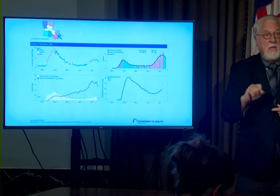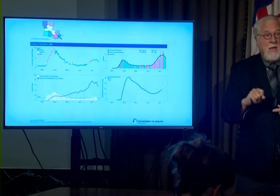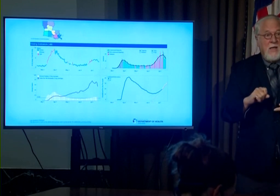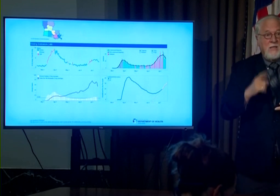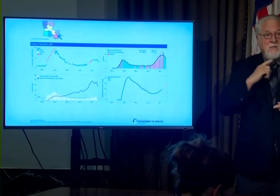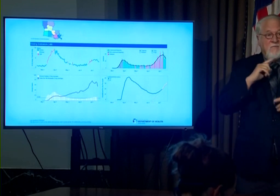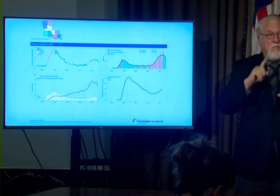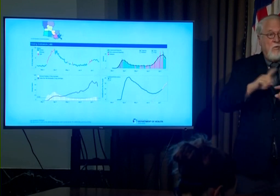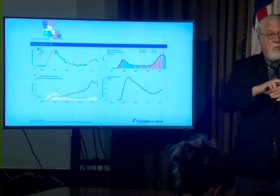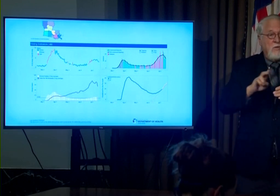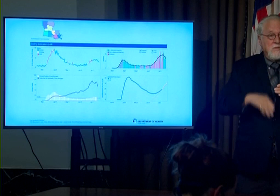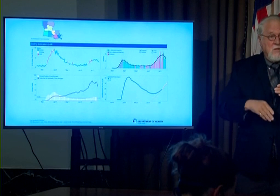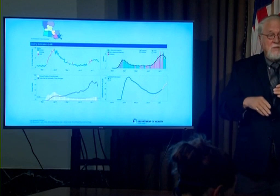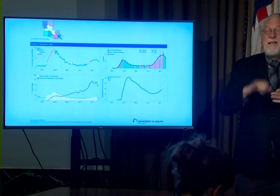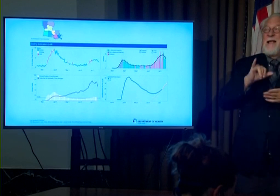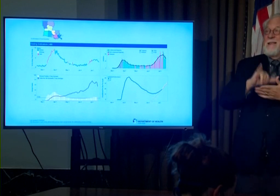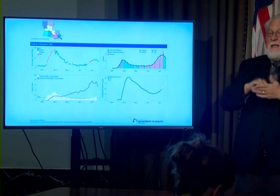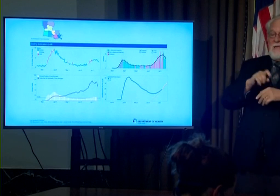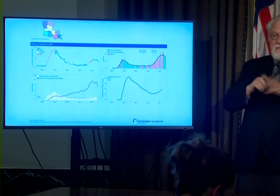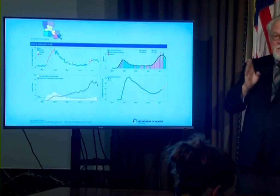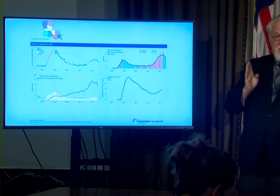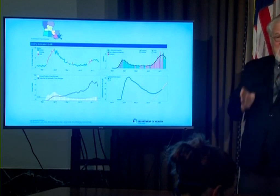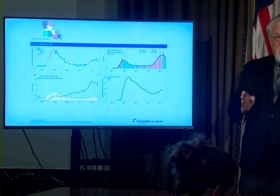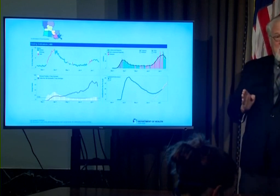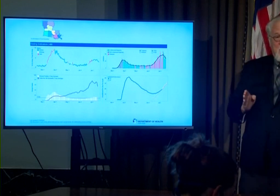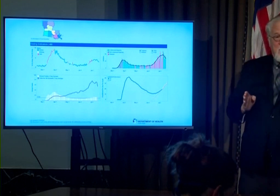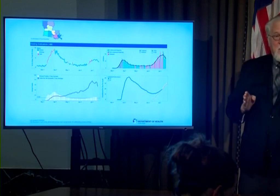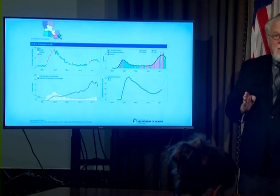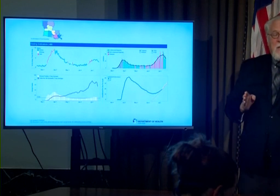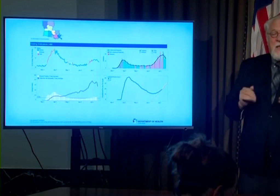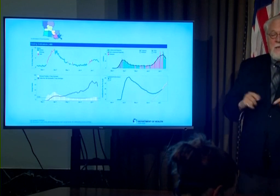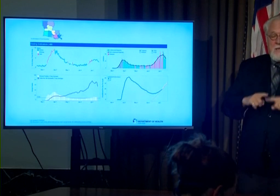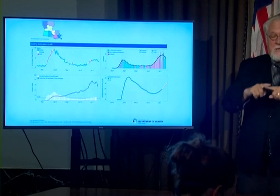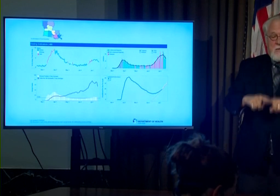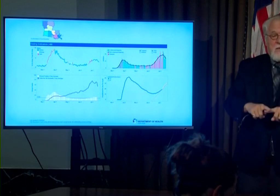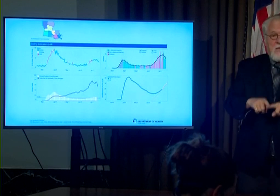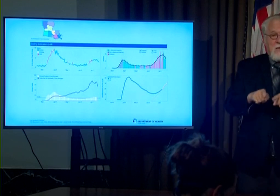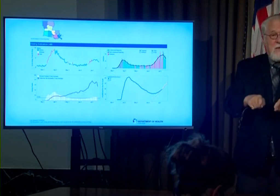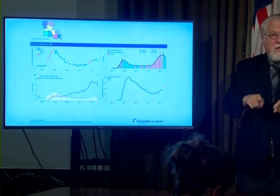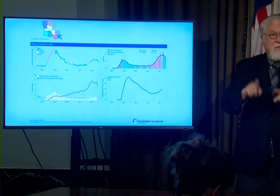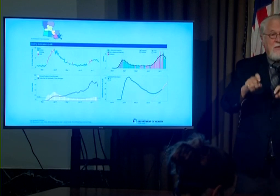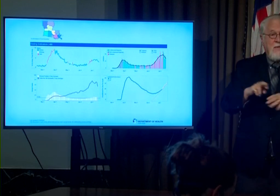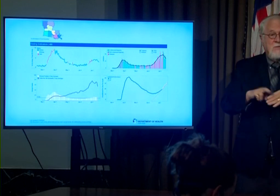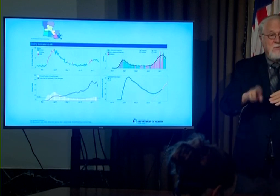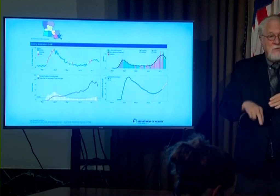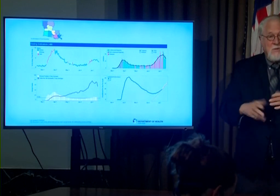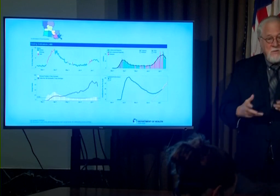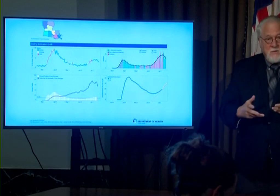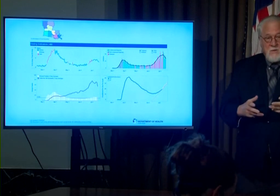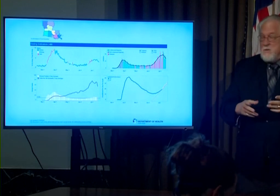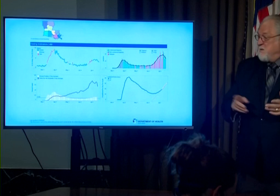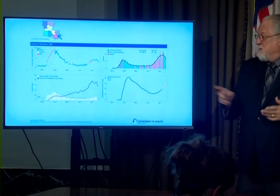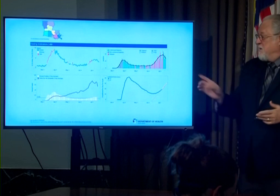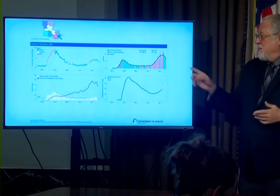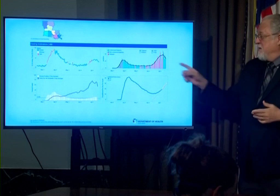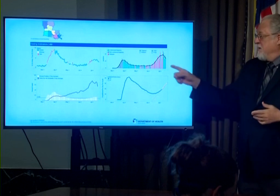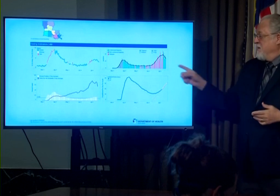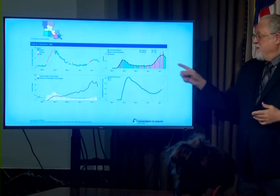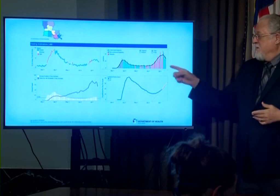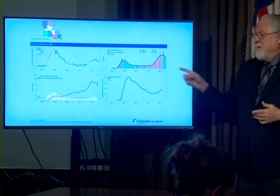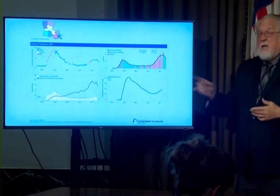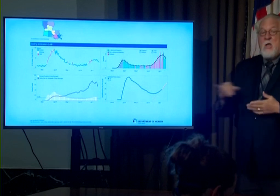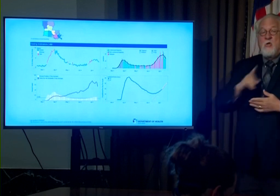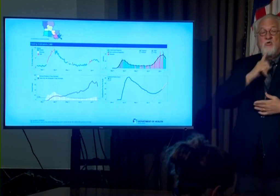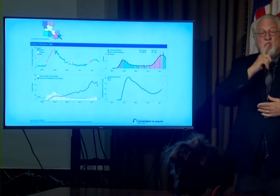come back that period of time when we can rely on those test results coming back and that that true incidence